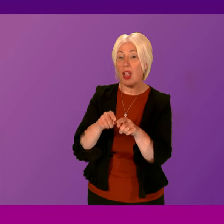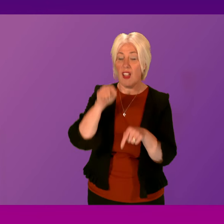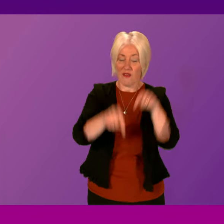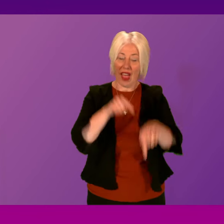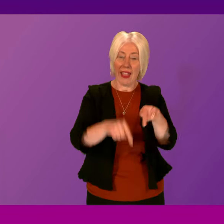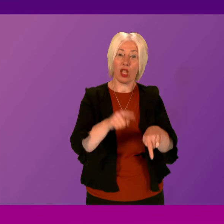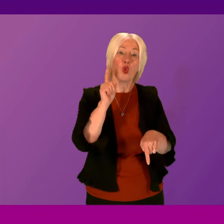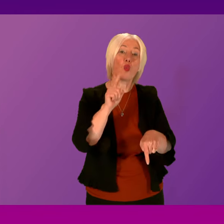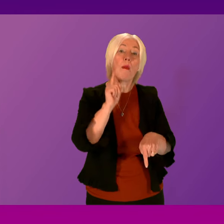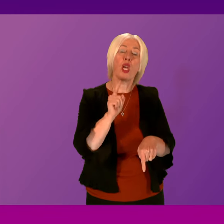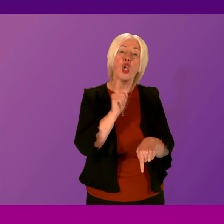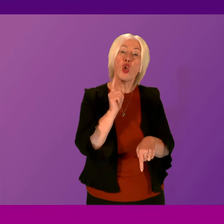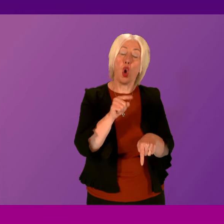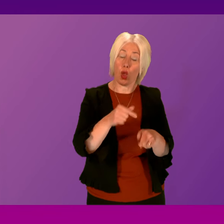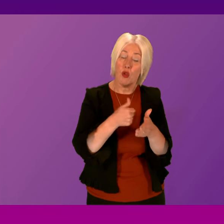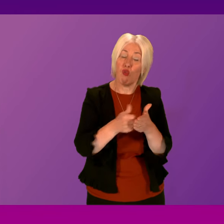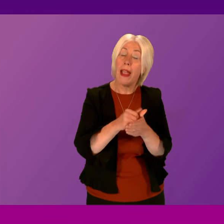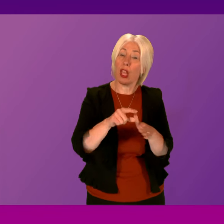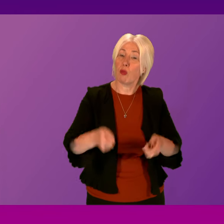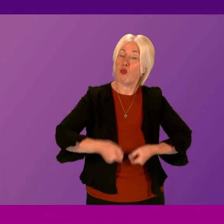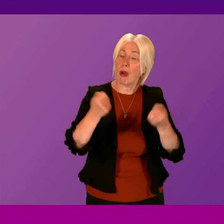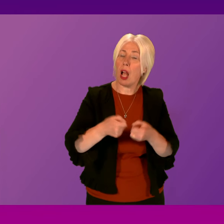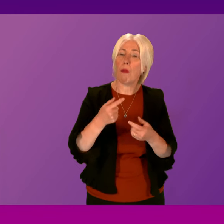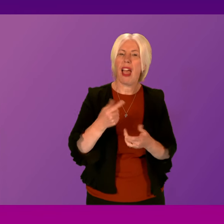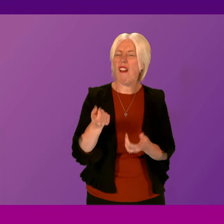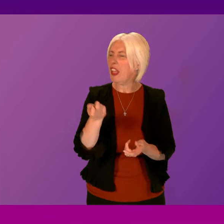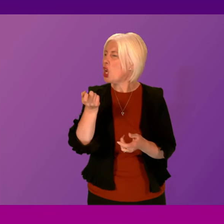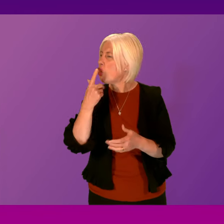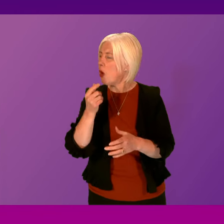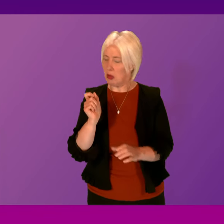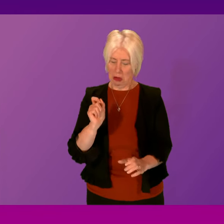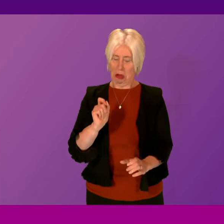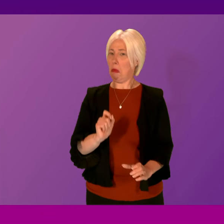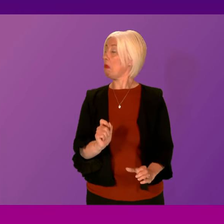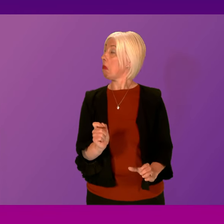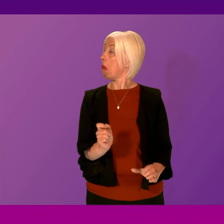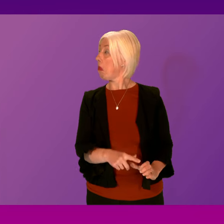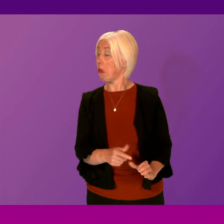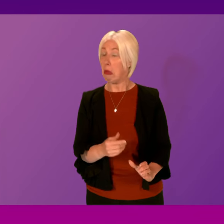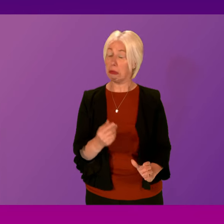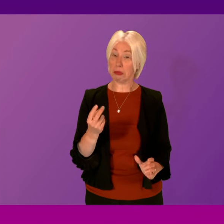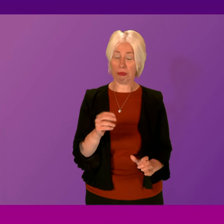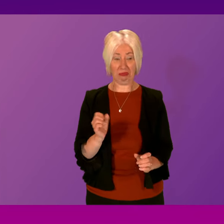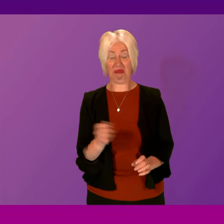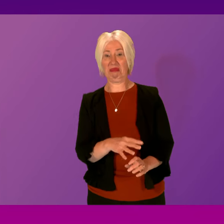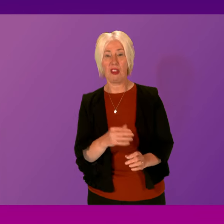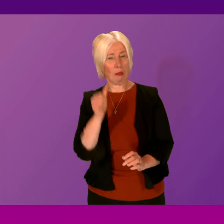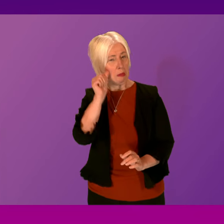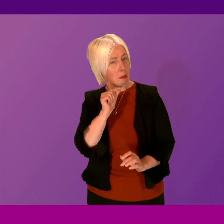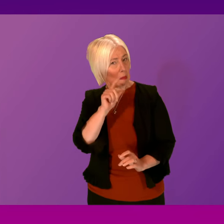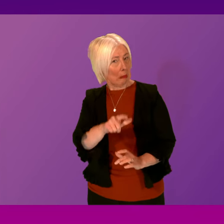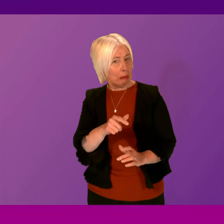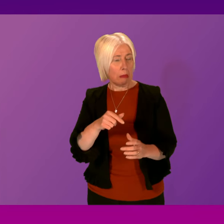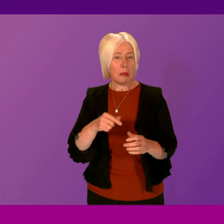girls on a very regular occasion. A spiking is an abhorrent act of violence. In the run-up to Christmas, Police